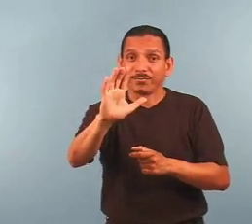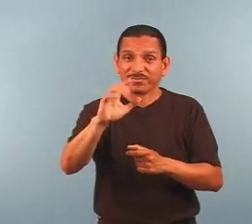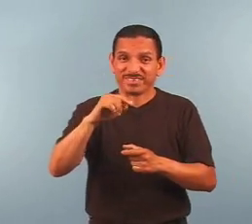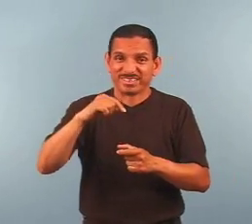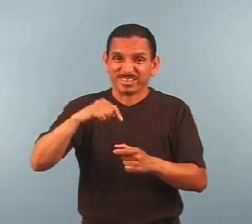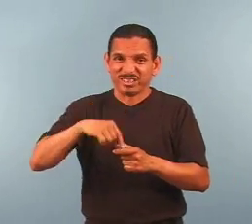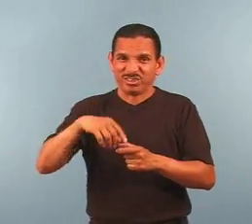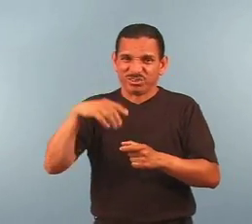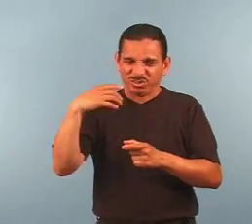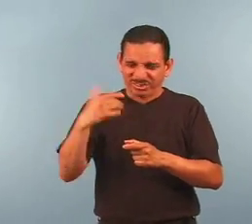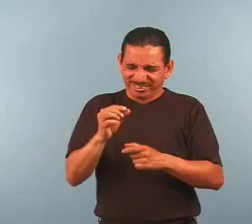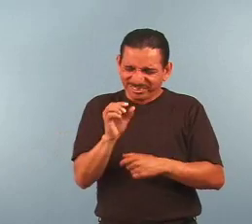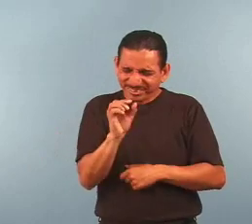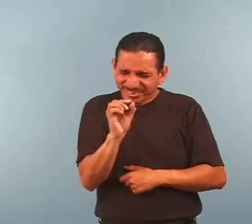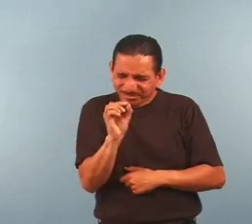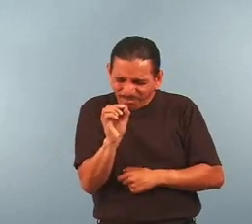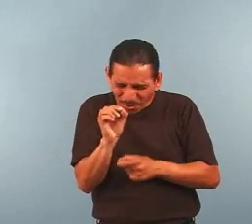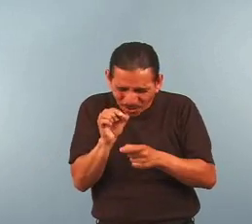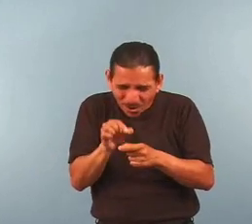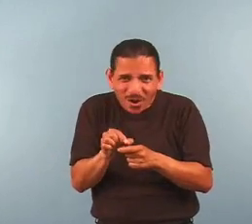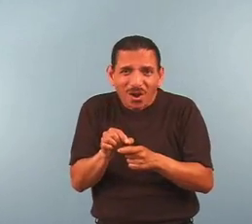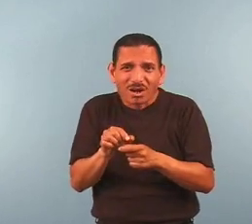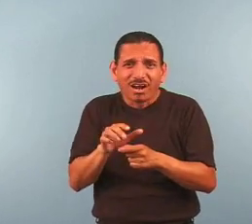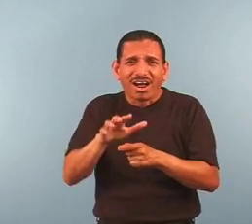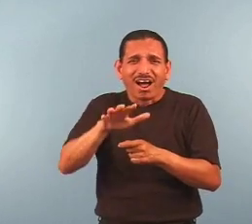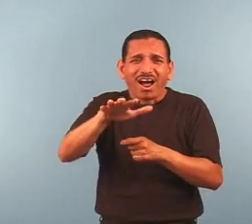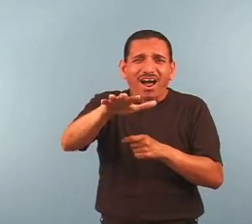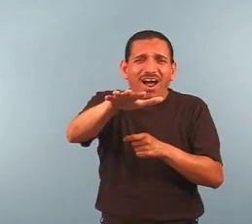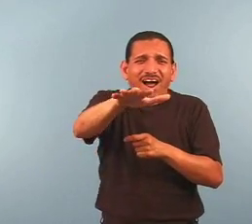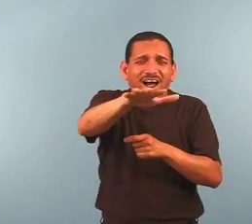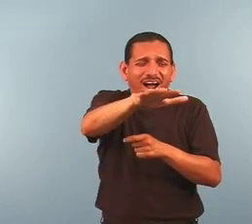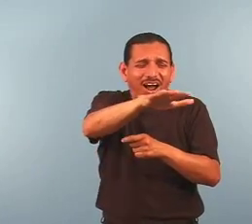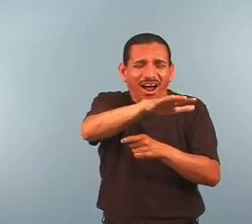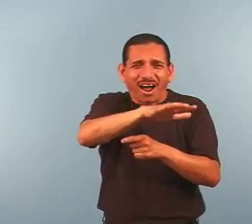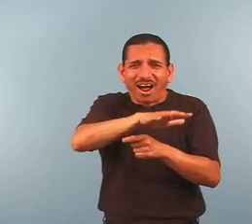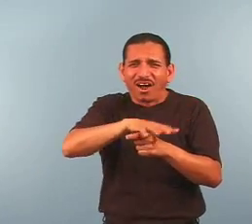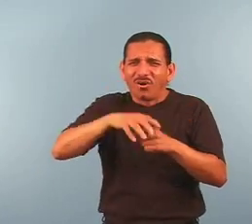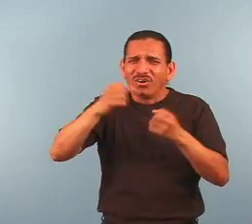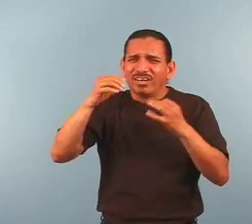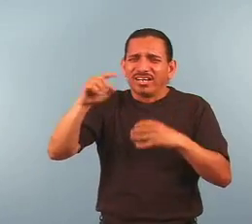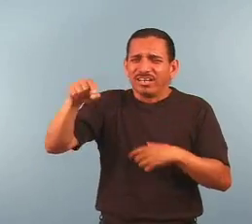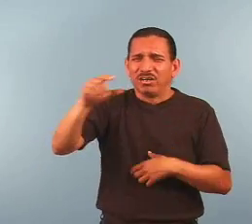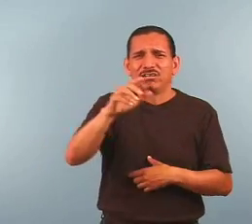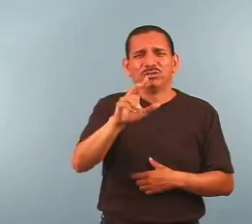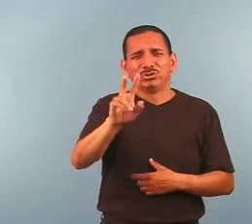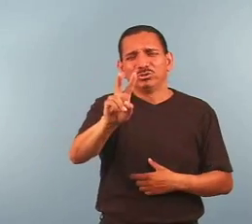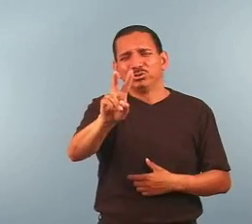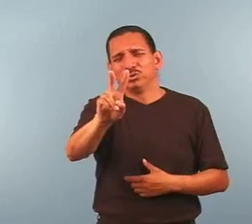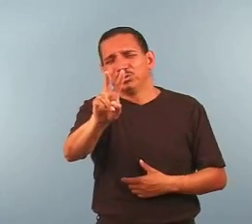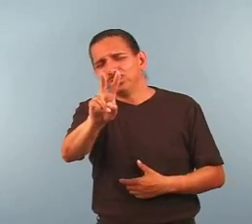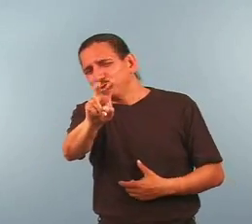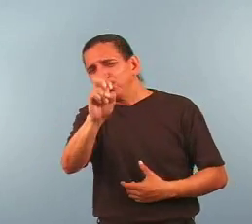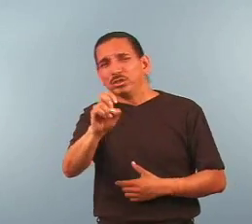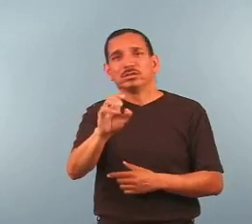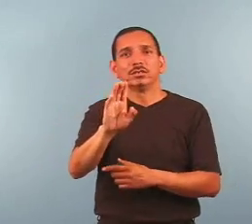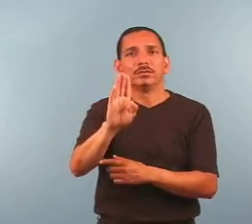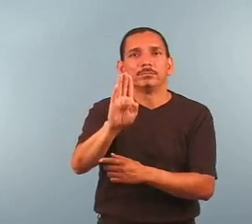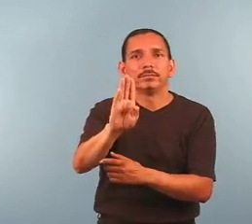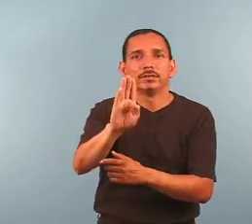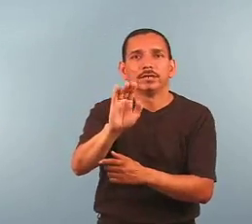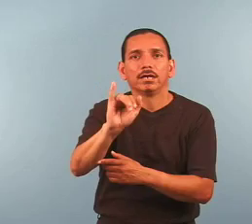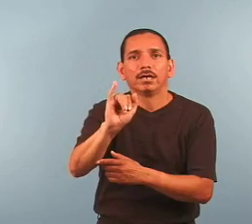America The is part of a continent-sized system of 200 billion